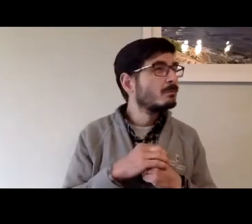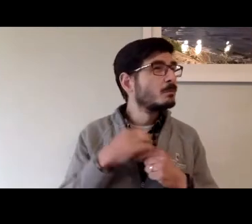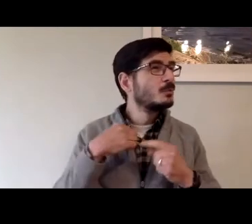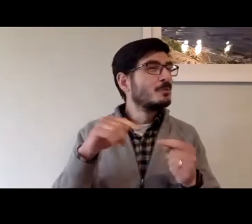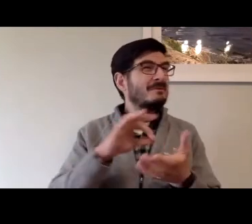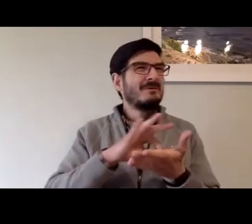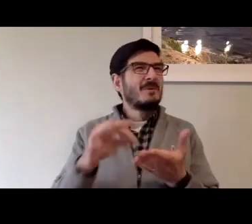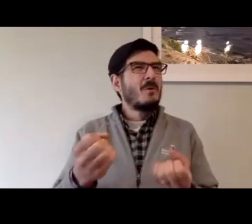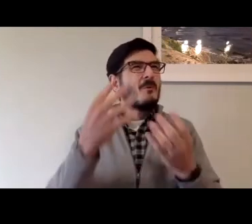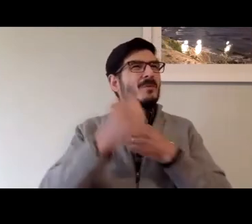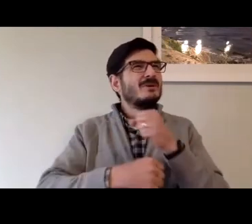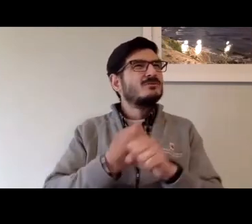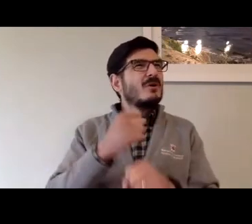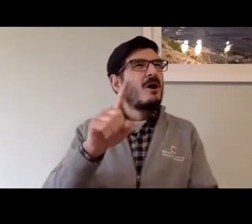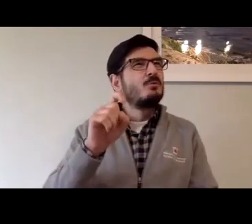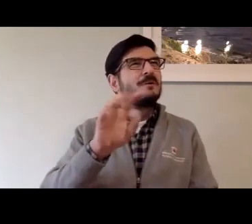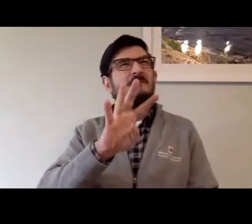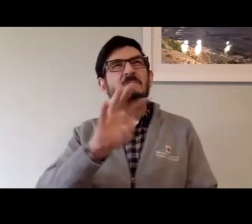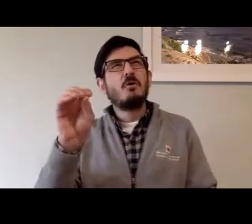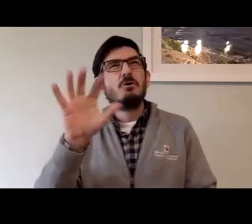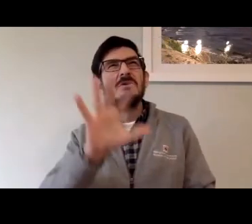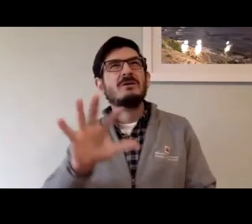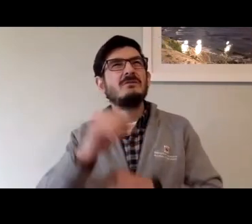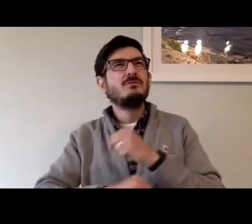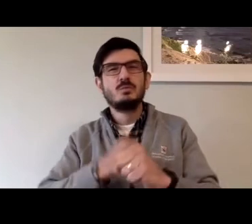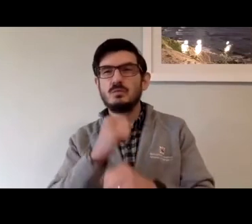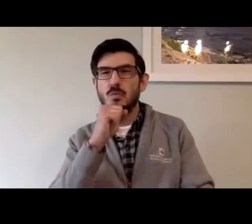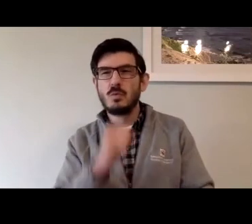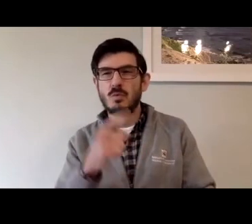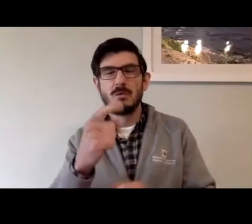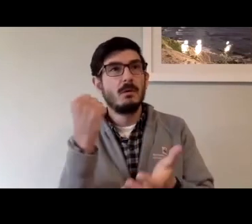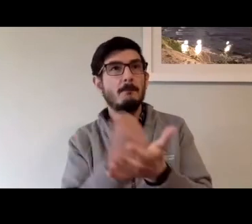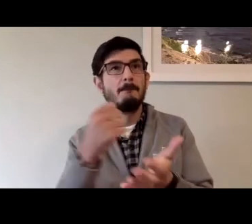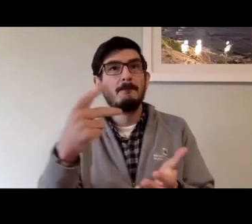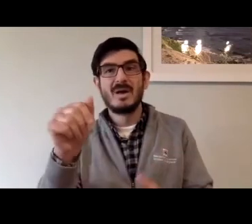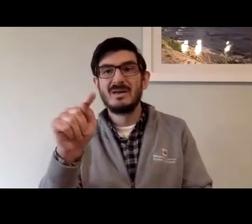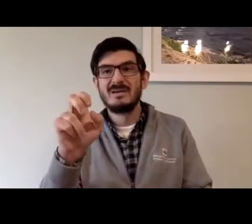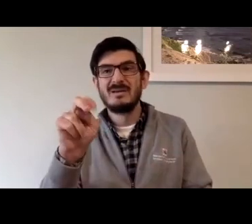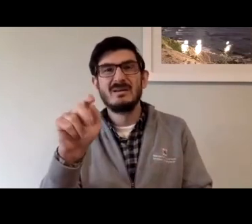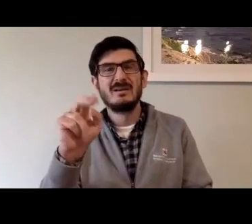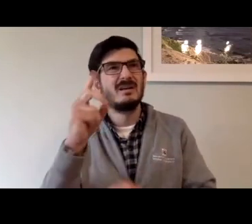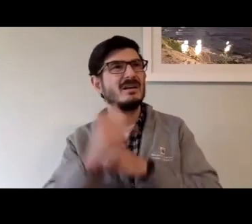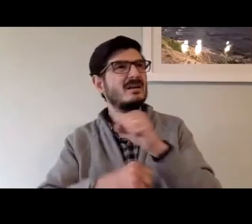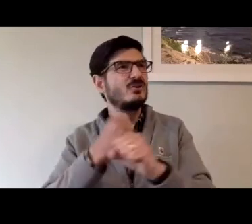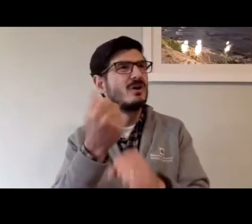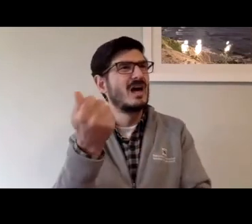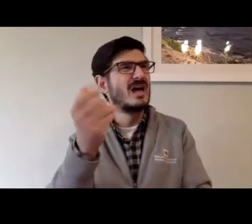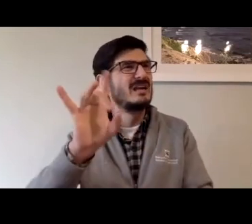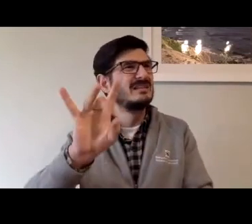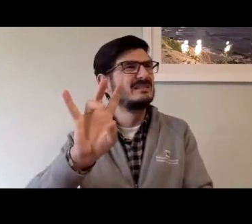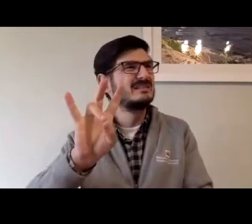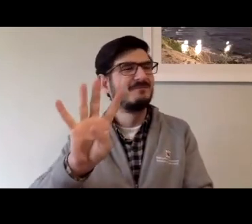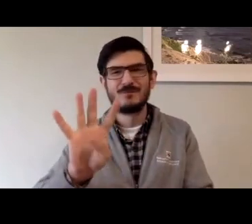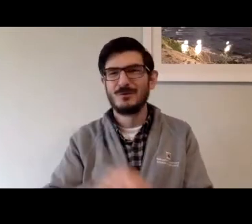Baudit world, I don't know if I can count whether it was 40 or 50 years ago, it would have been